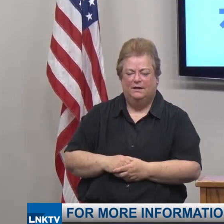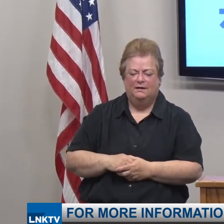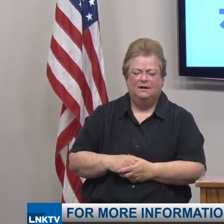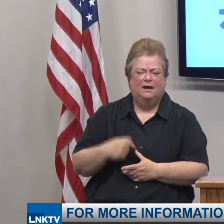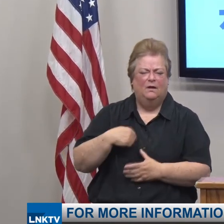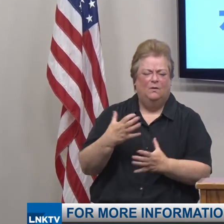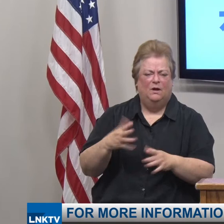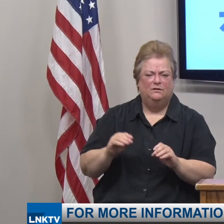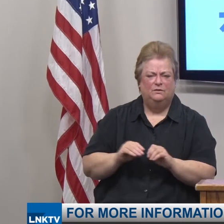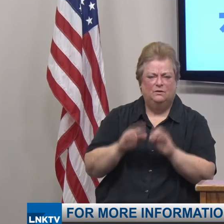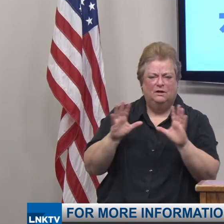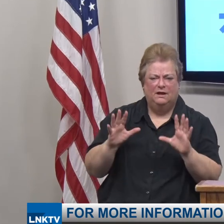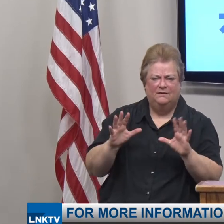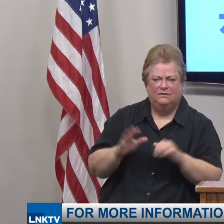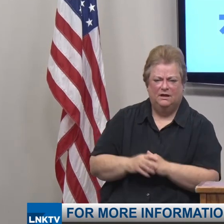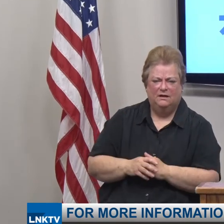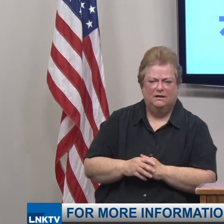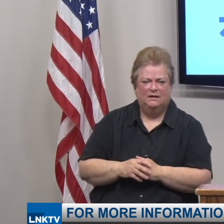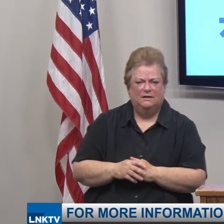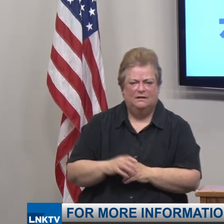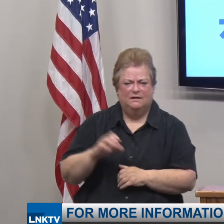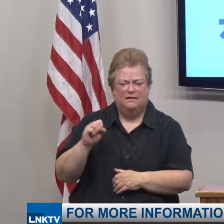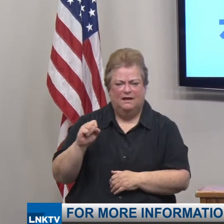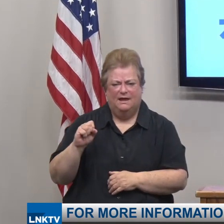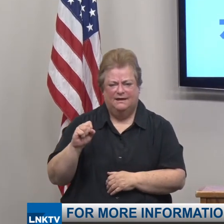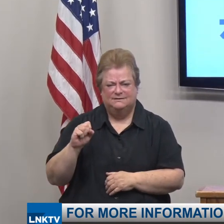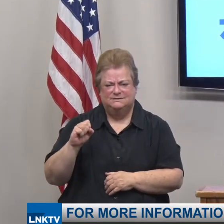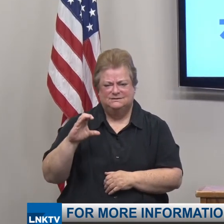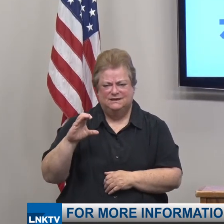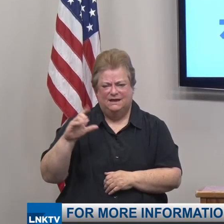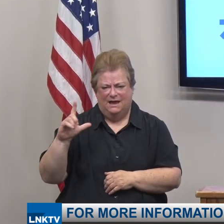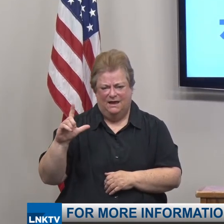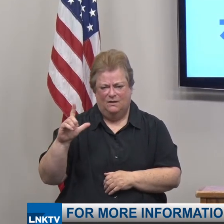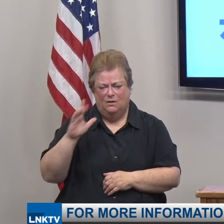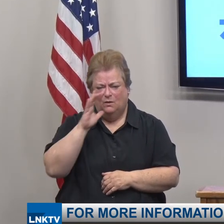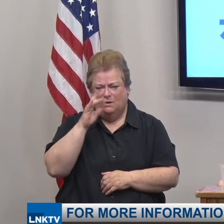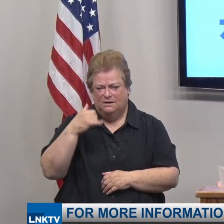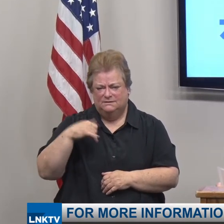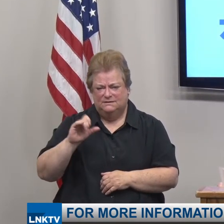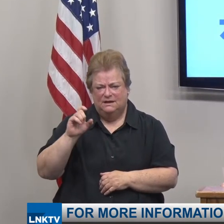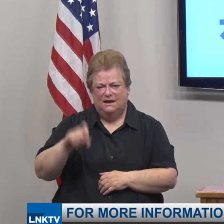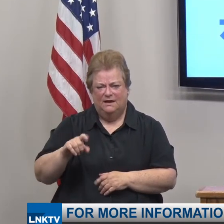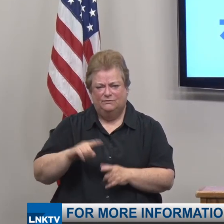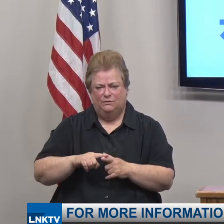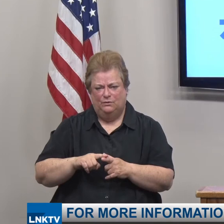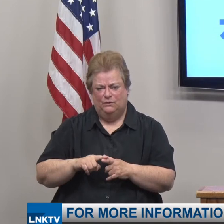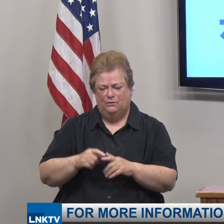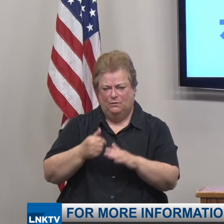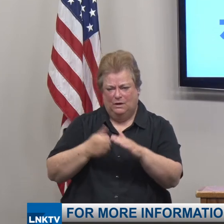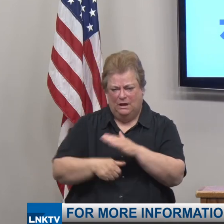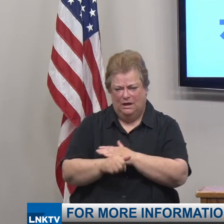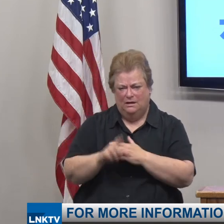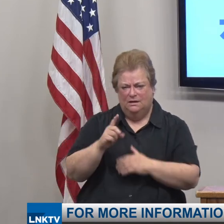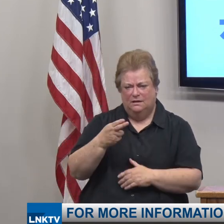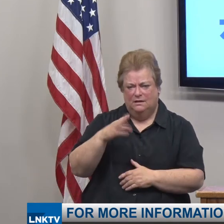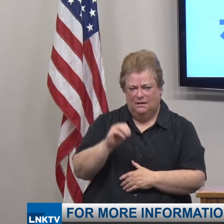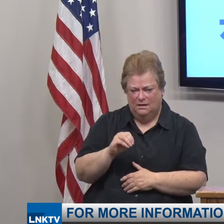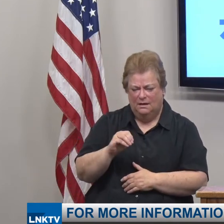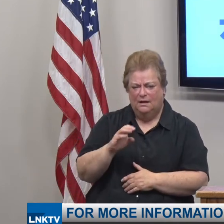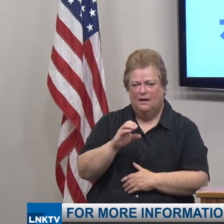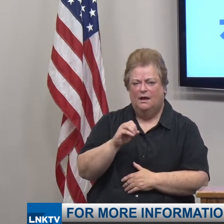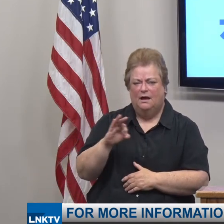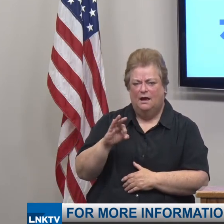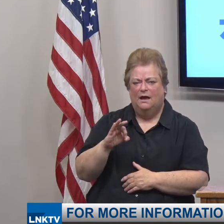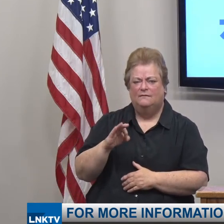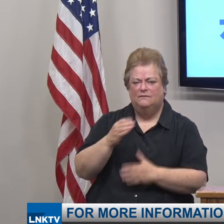clarify, the SDLs would still have to operate under the health health measure of masking and